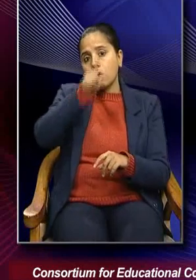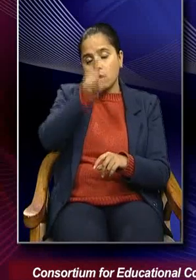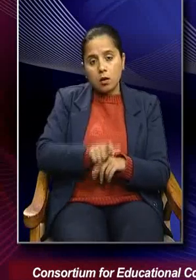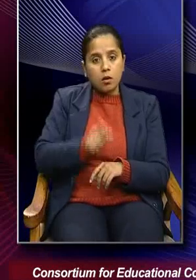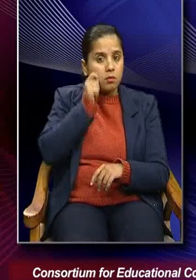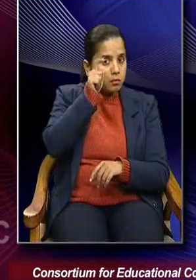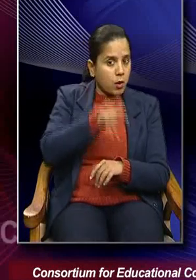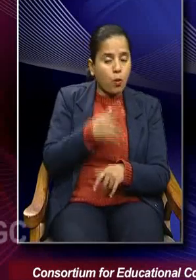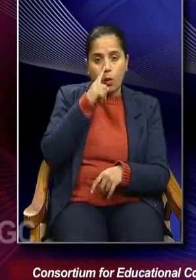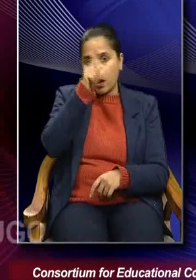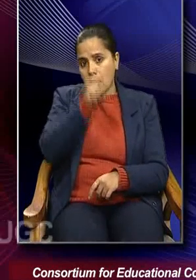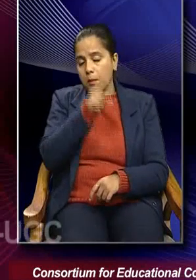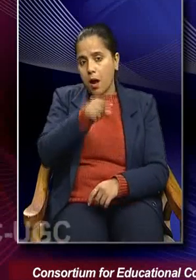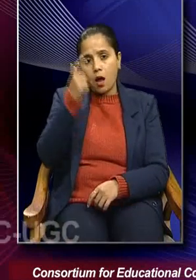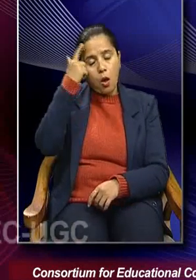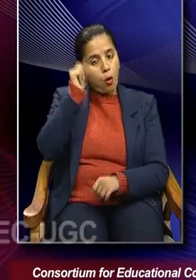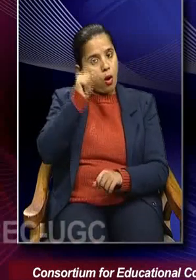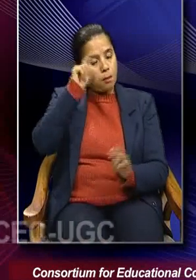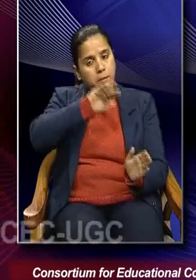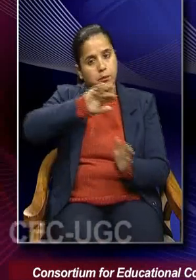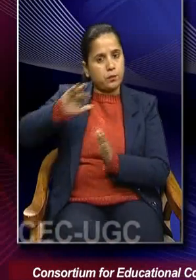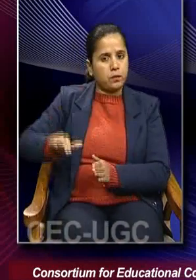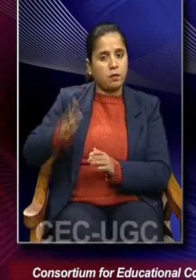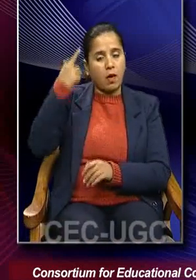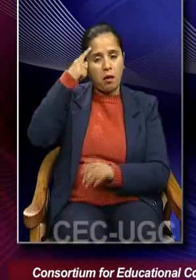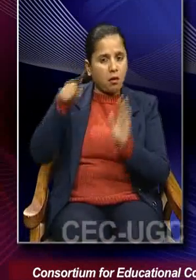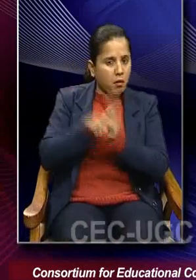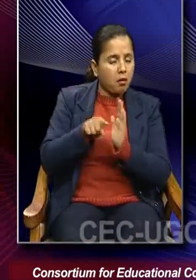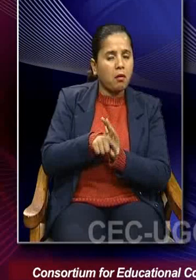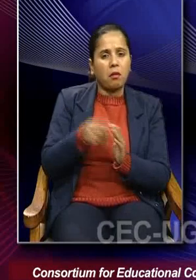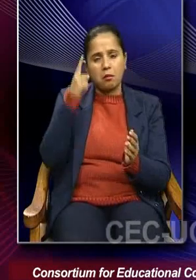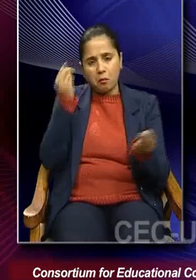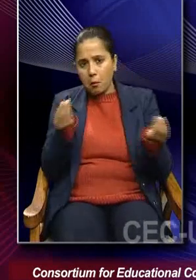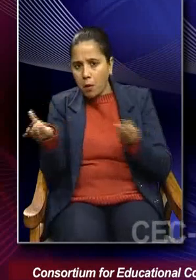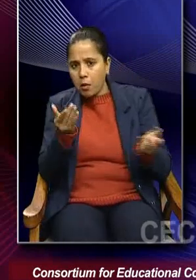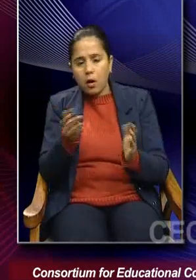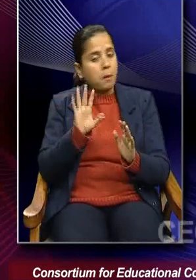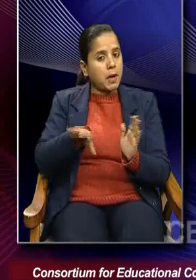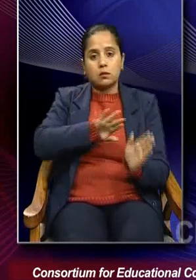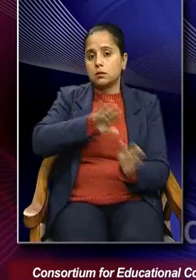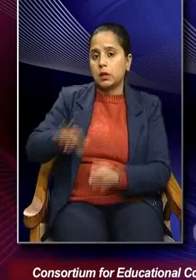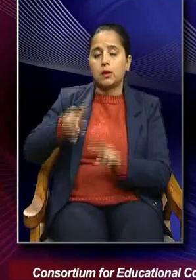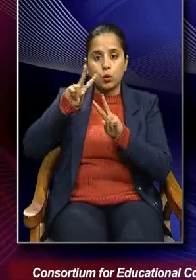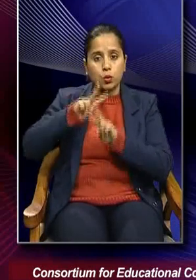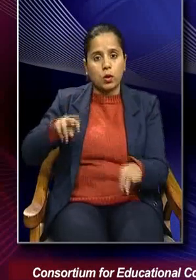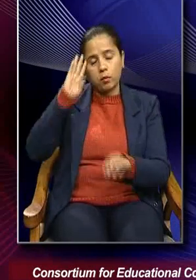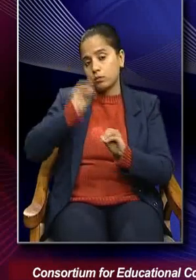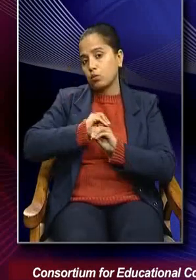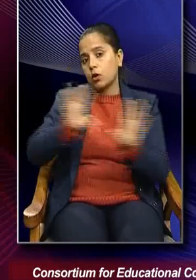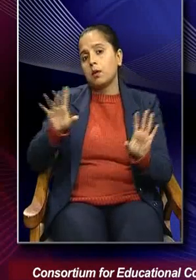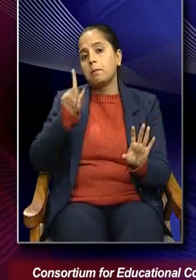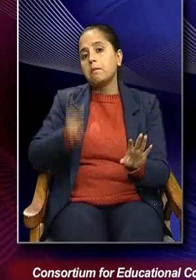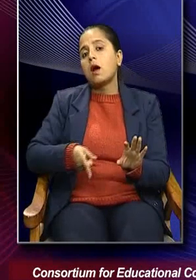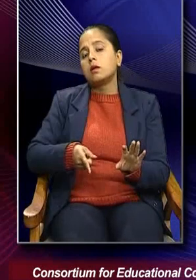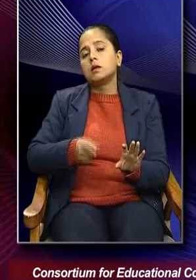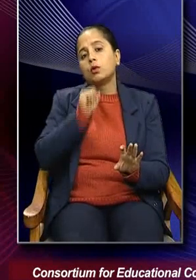needs to keep away his prejudice, bias and do research in an objective